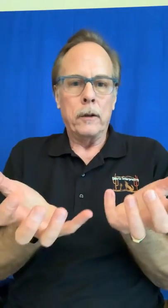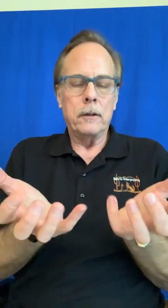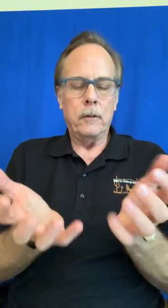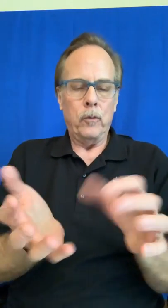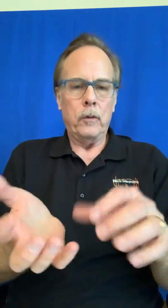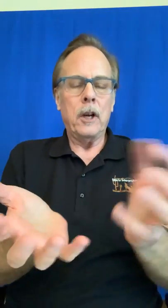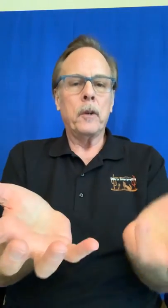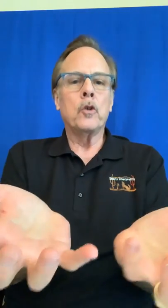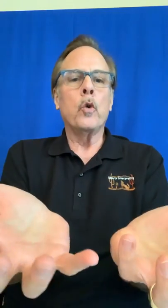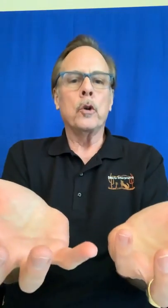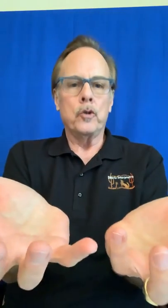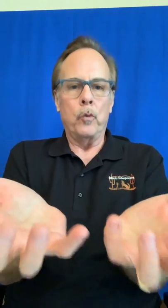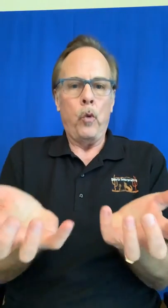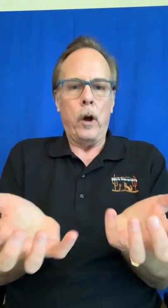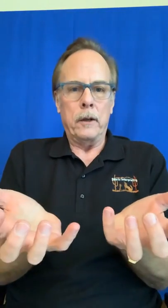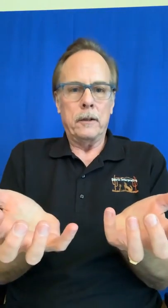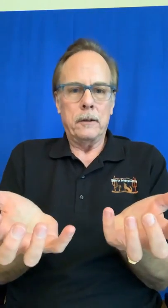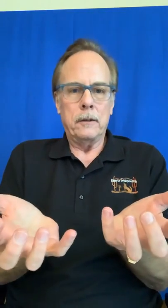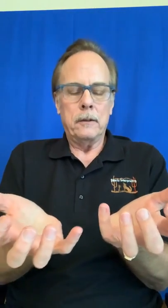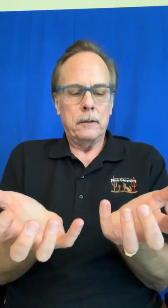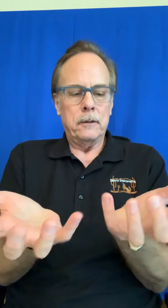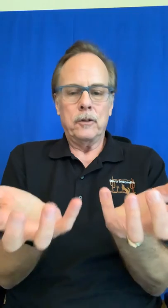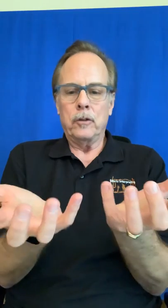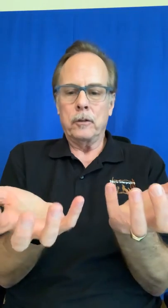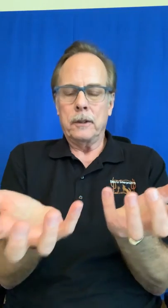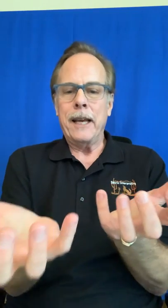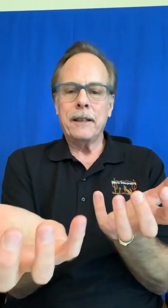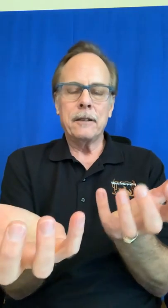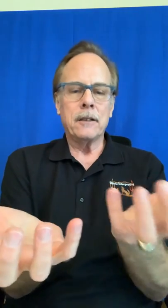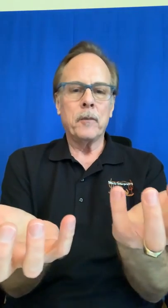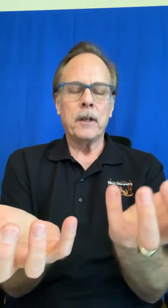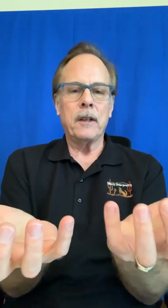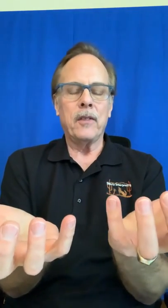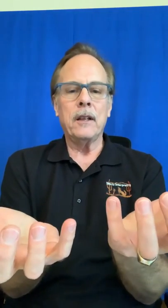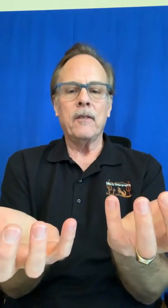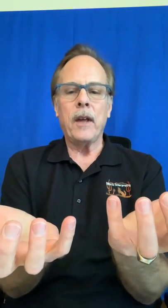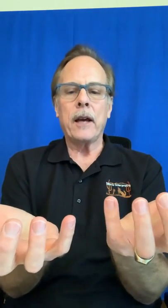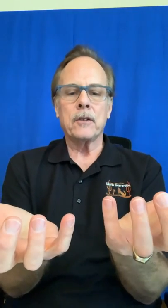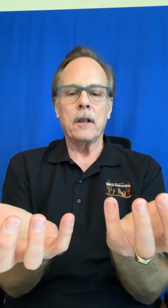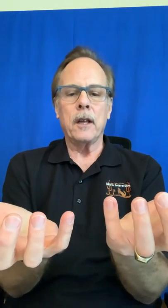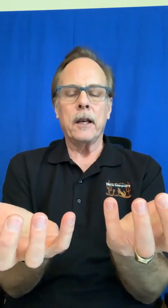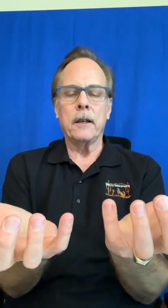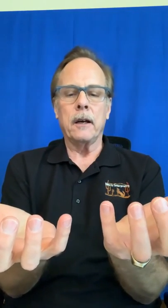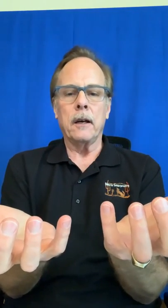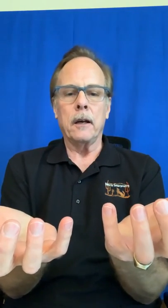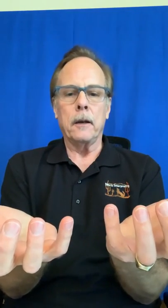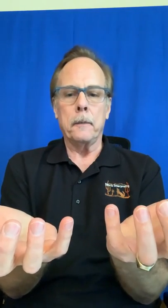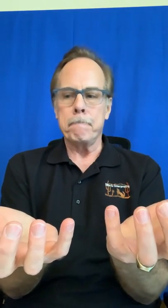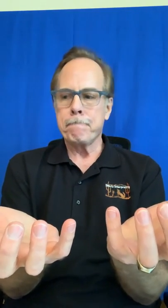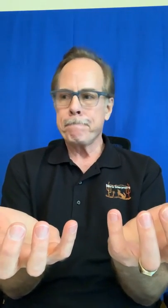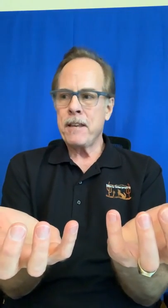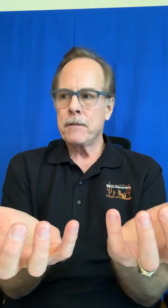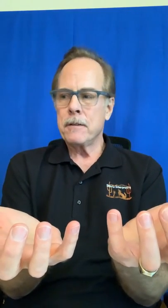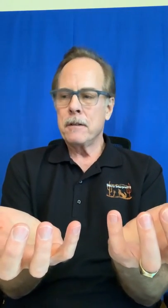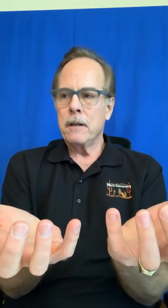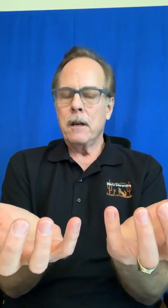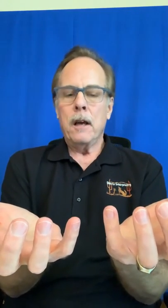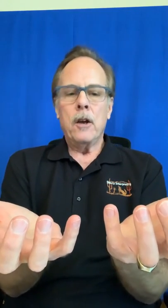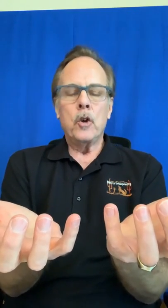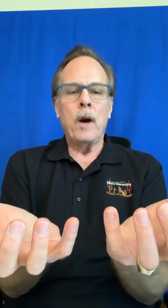coming towards you want you're taking something think of actually like um you have